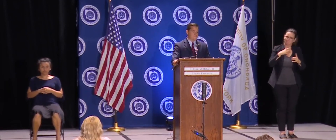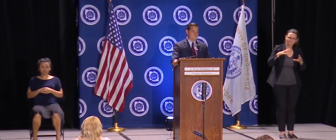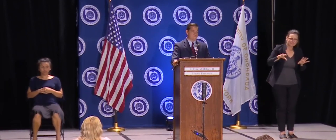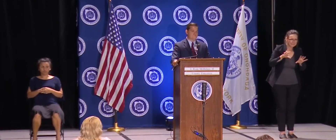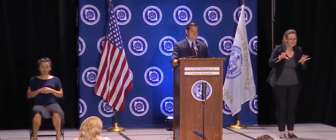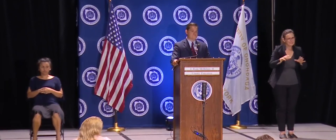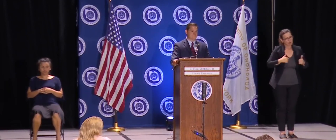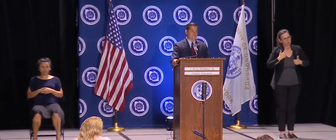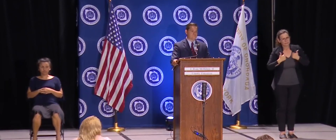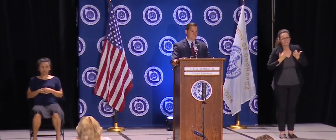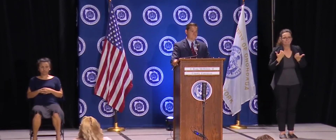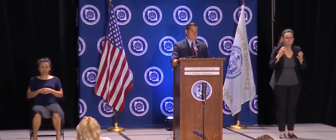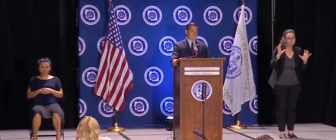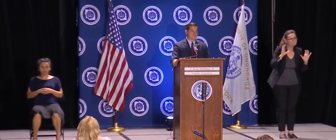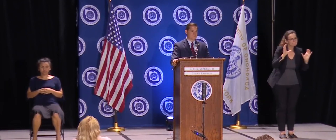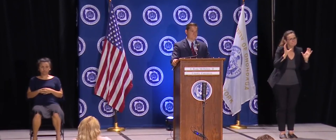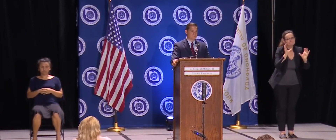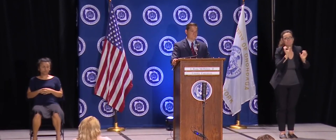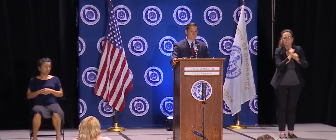quickly.